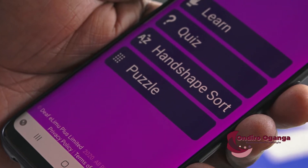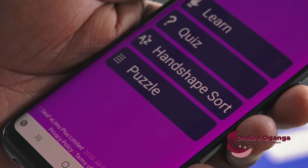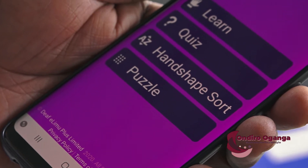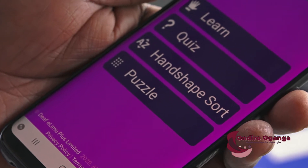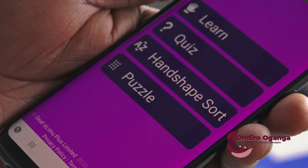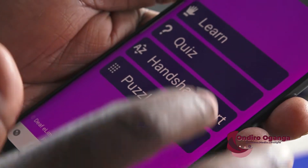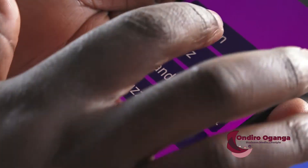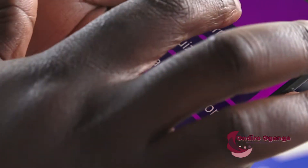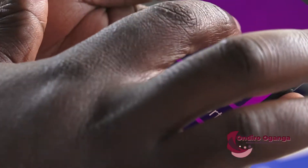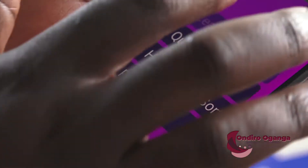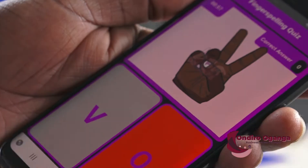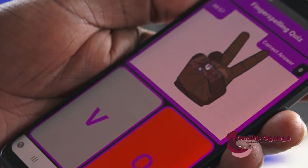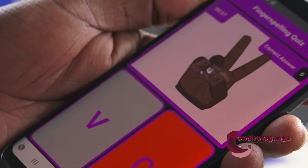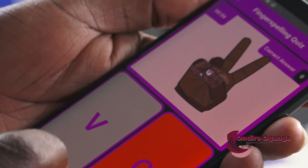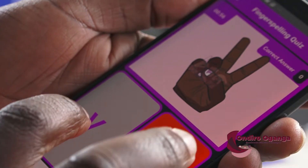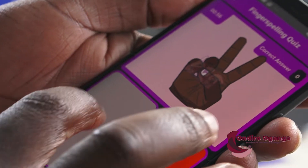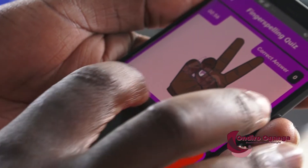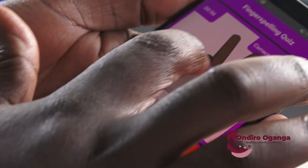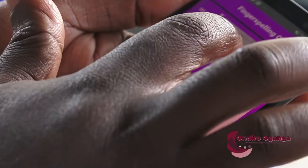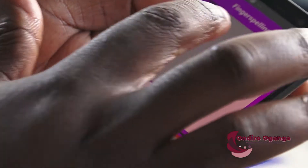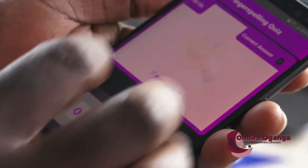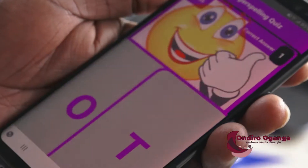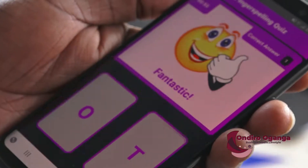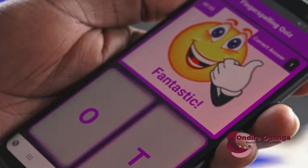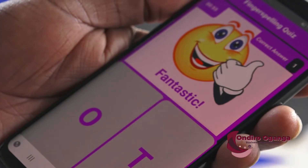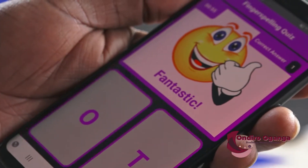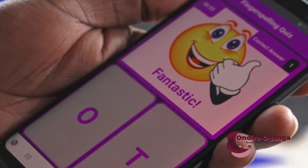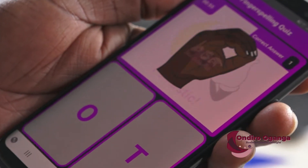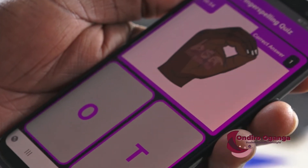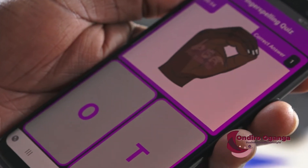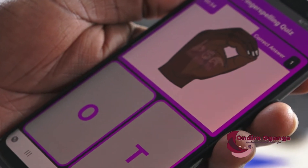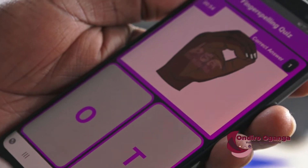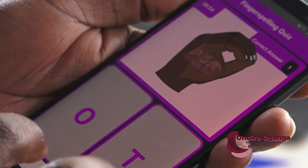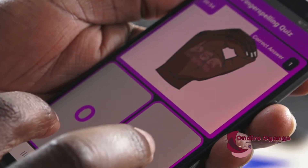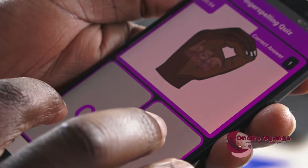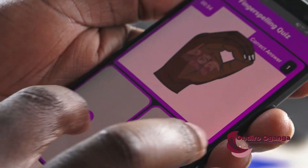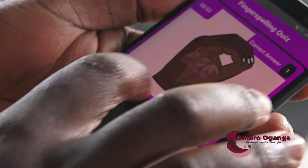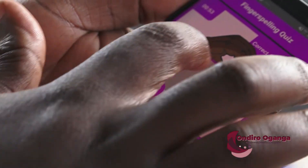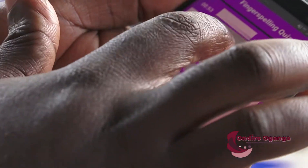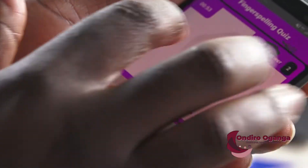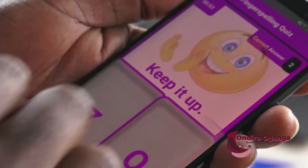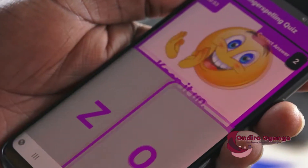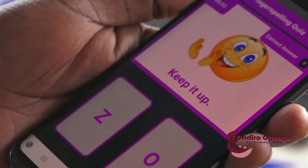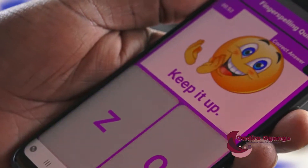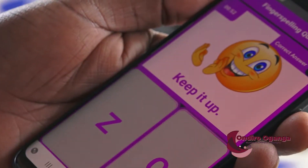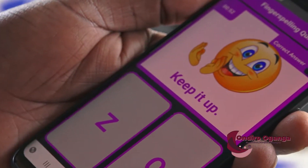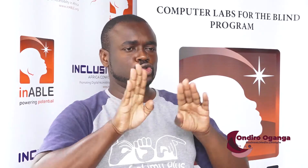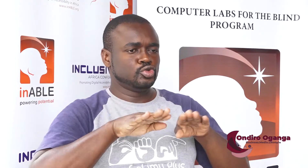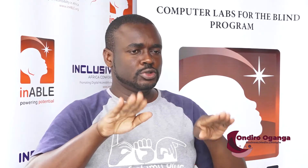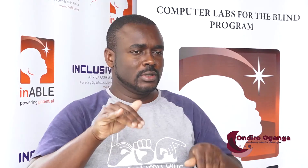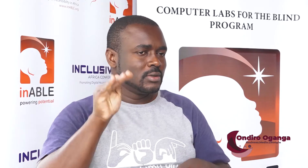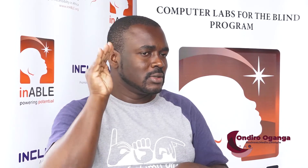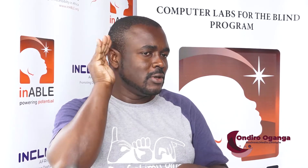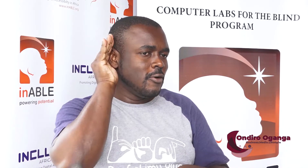and puzzles. So you have the three segments that you can choose.